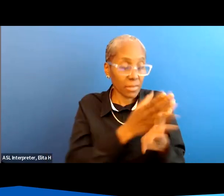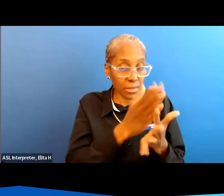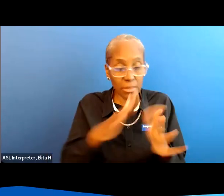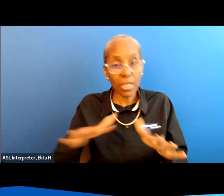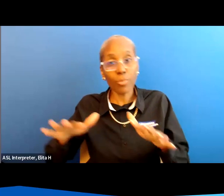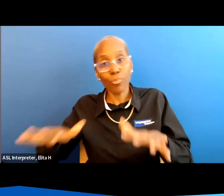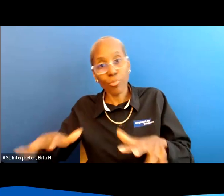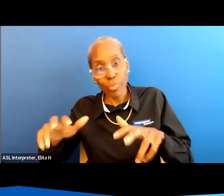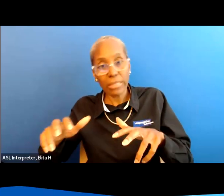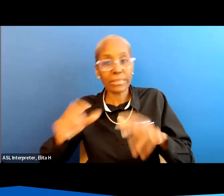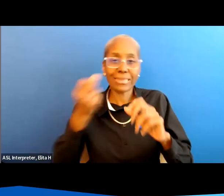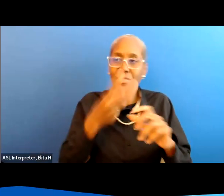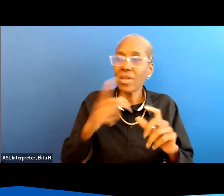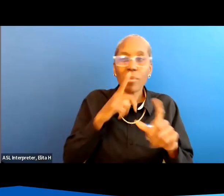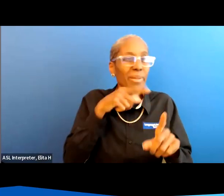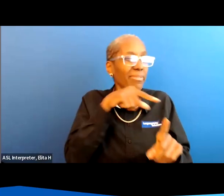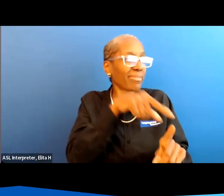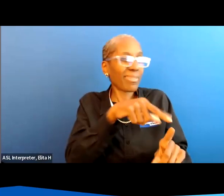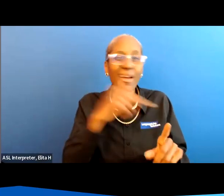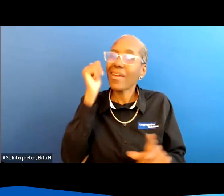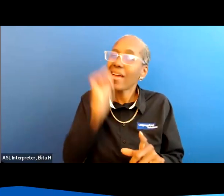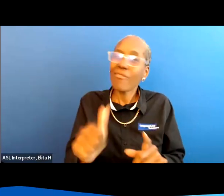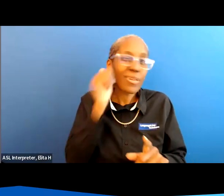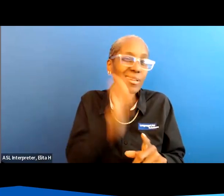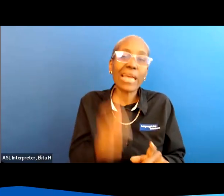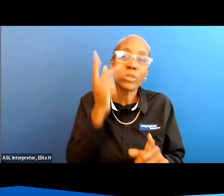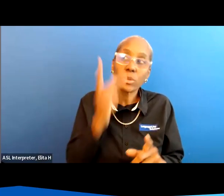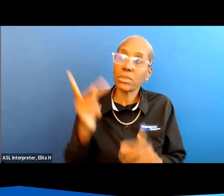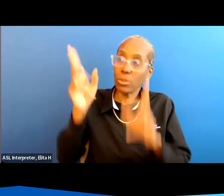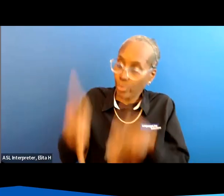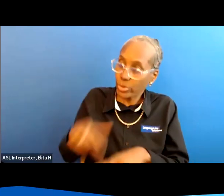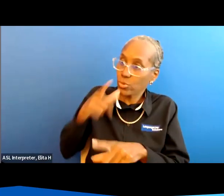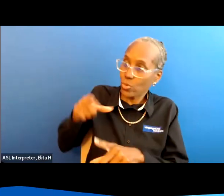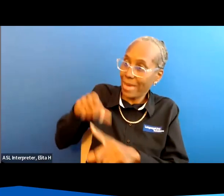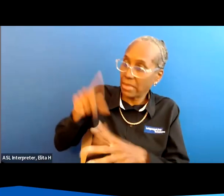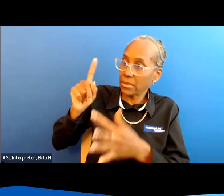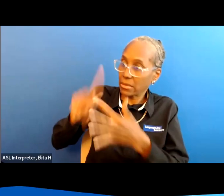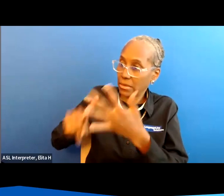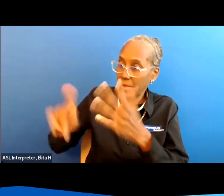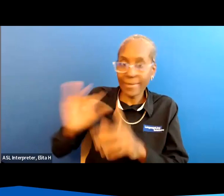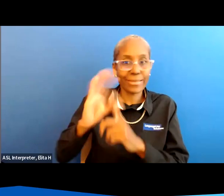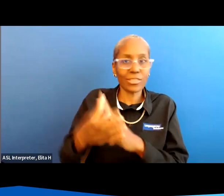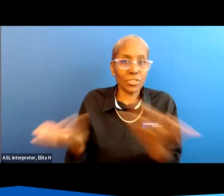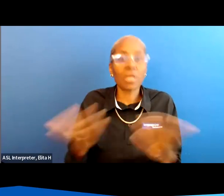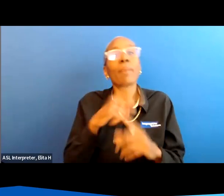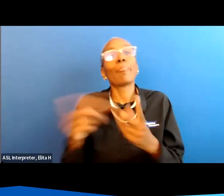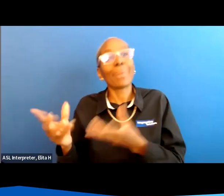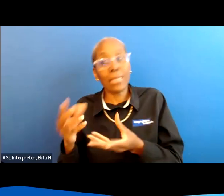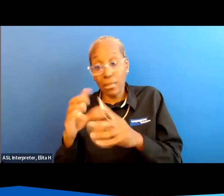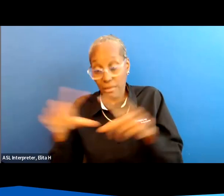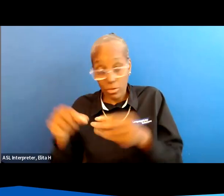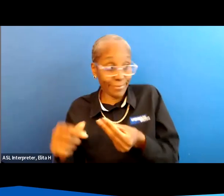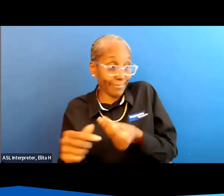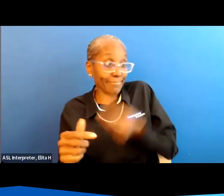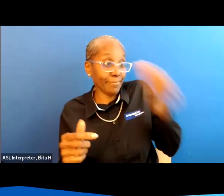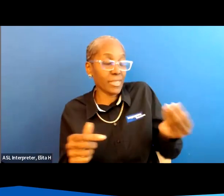the sources but it's not every day that you see somebody with these conditions so be sure and have that so you